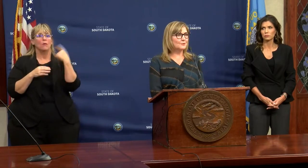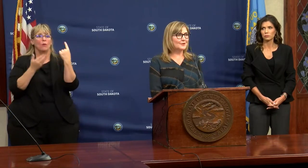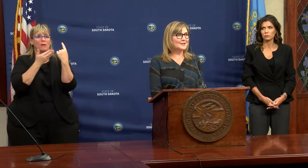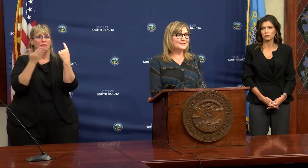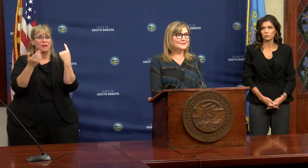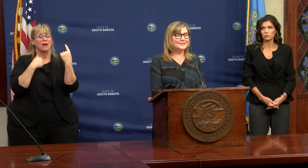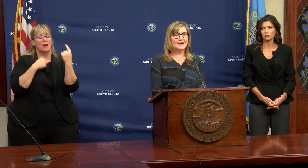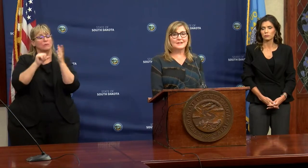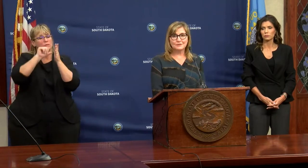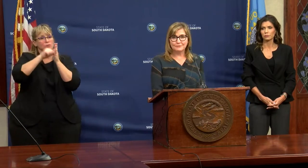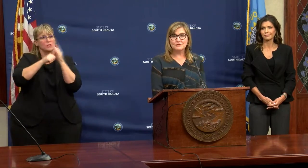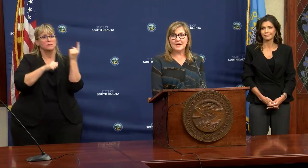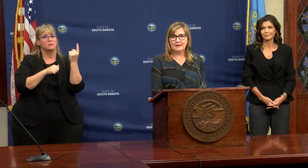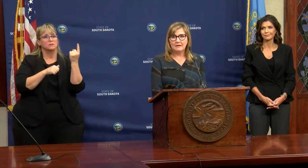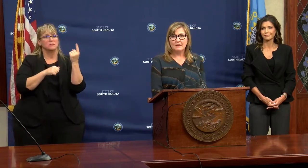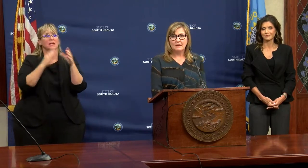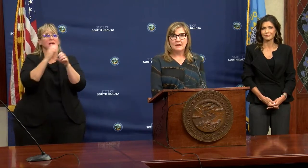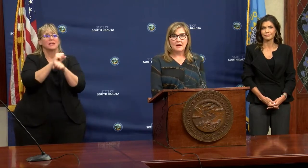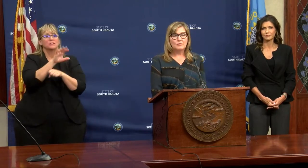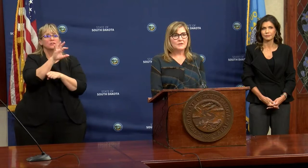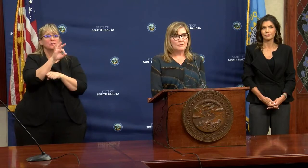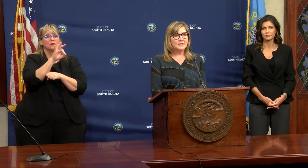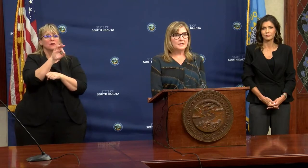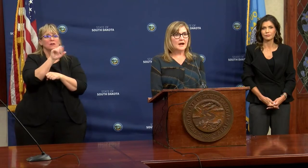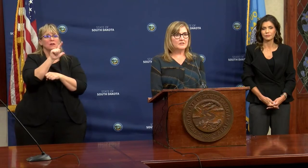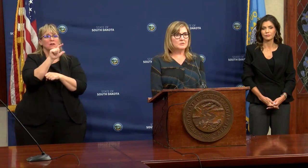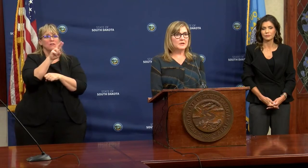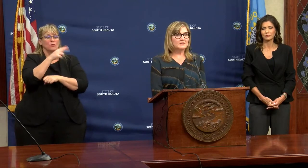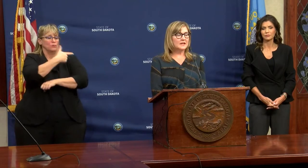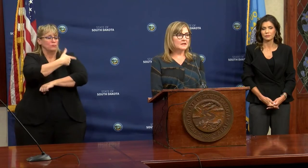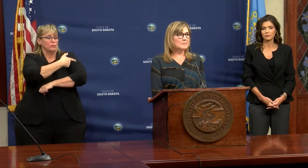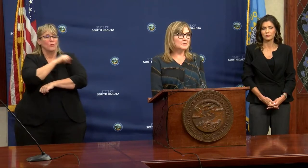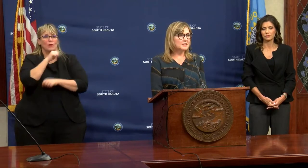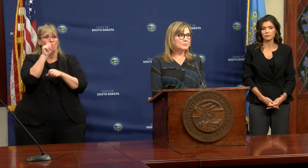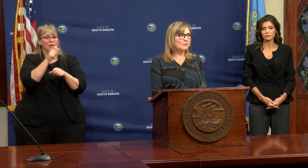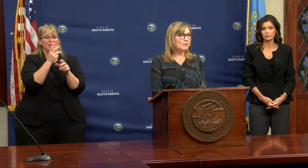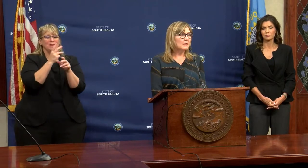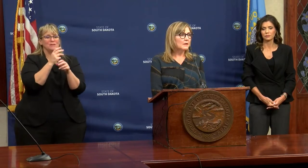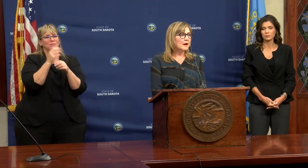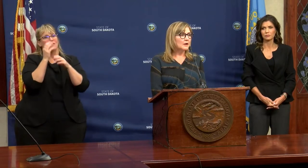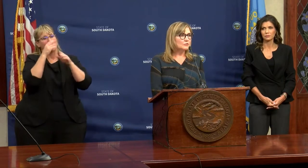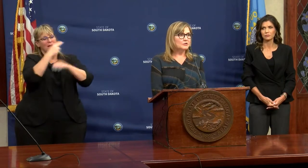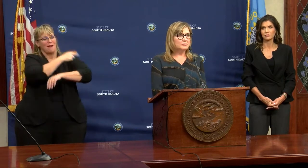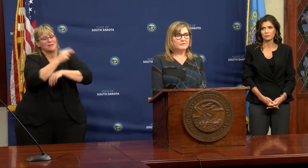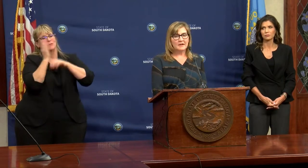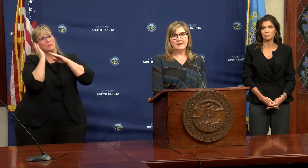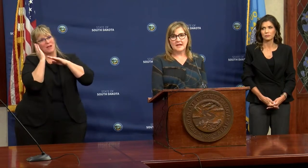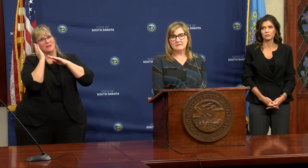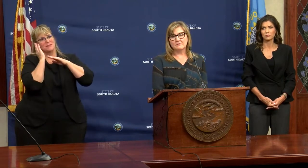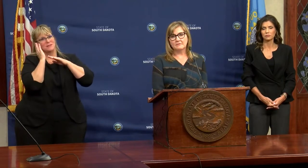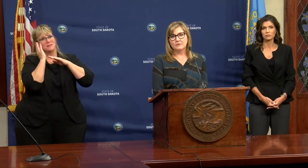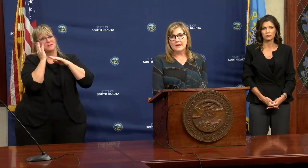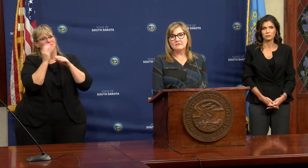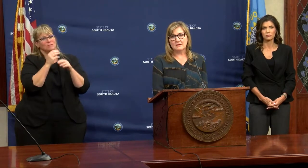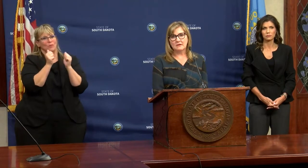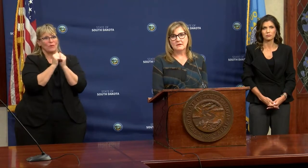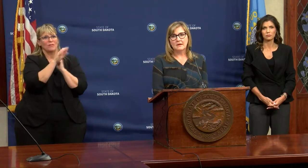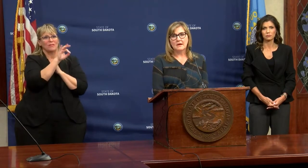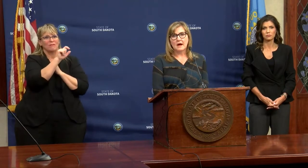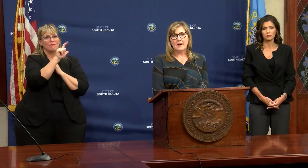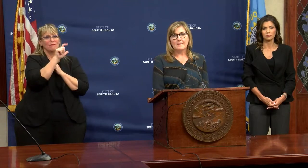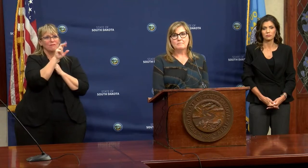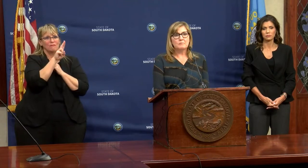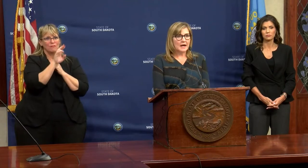make a pitch for is get your flu shot. We don't need hospital beds taken up by people who could have prevented a case of influenza